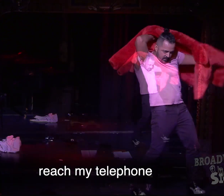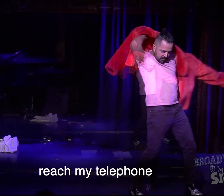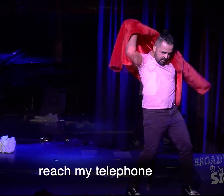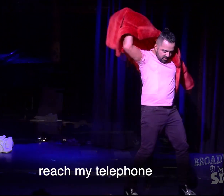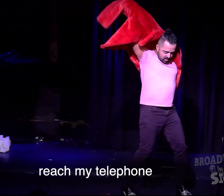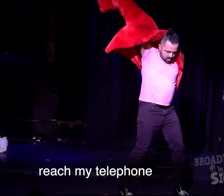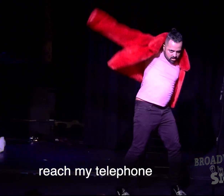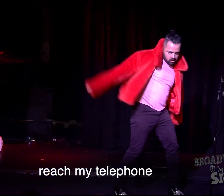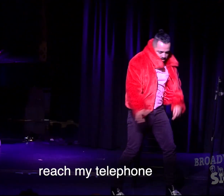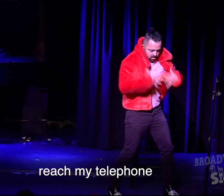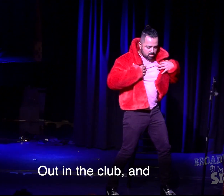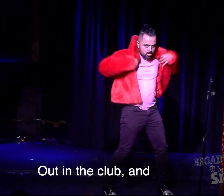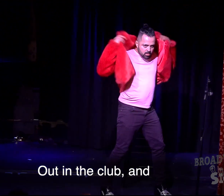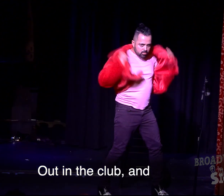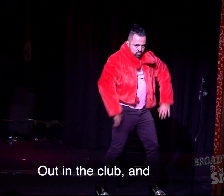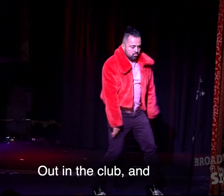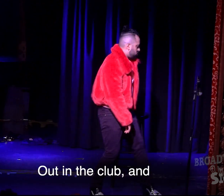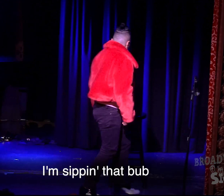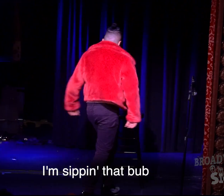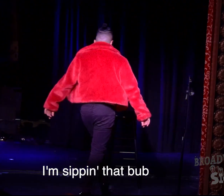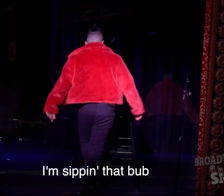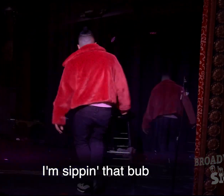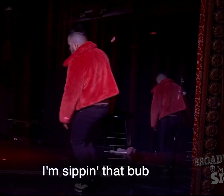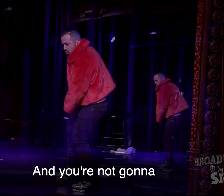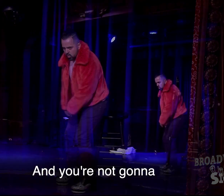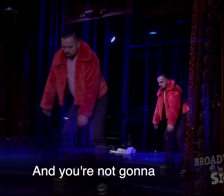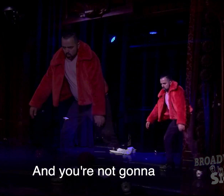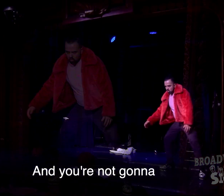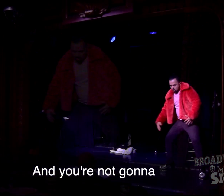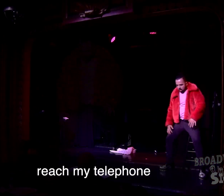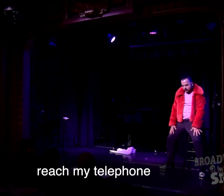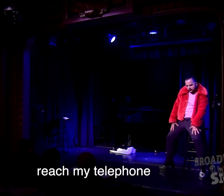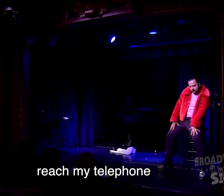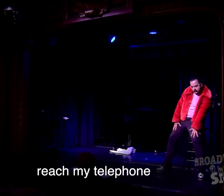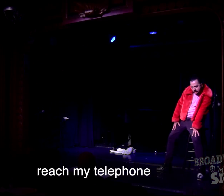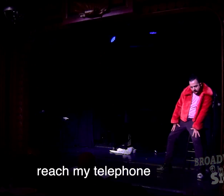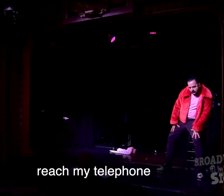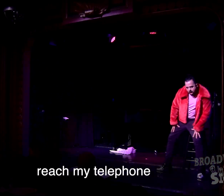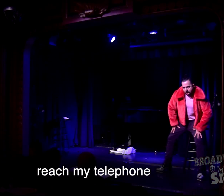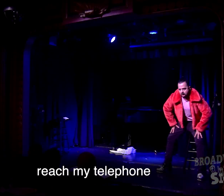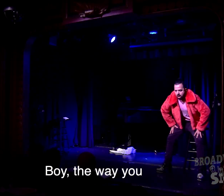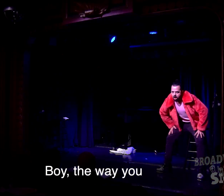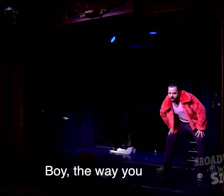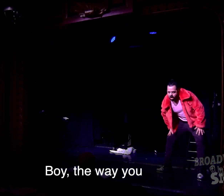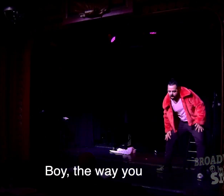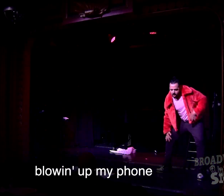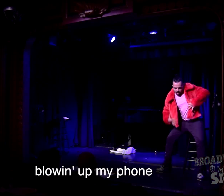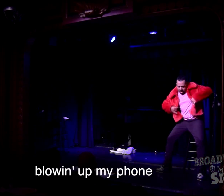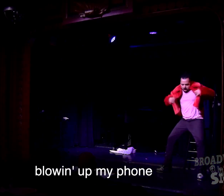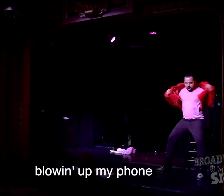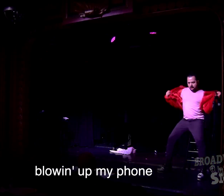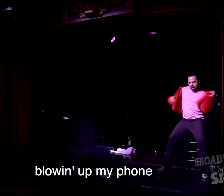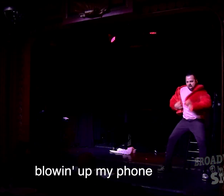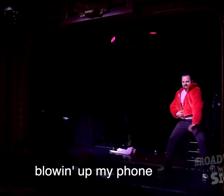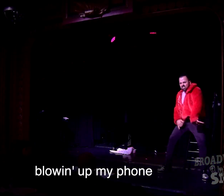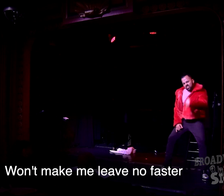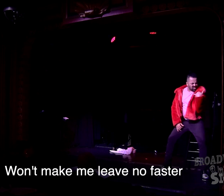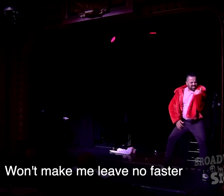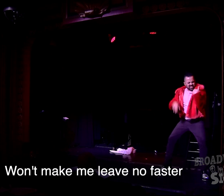gotta reach my telephone I know that the club and I'm sippin' that club Begging up, gotta reach my telephone The way you blowin' up, my phone won't make